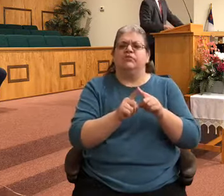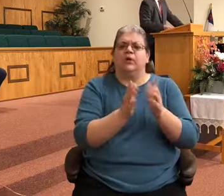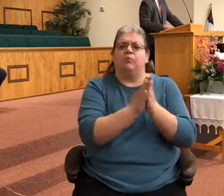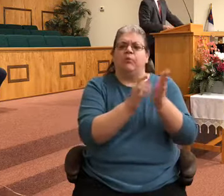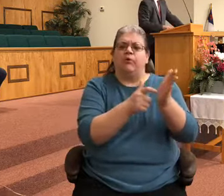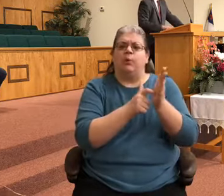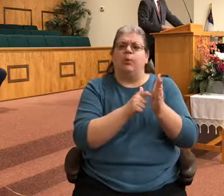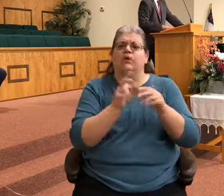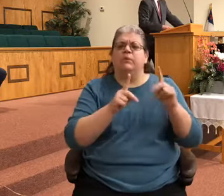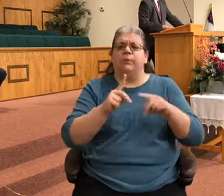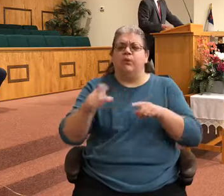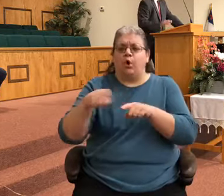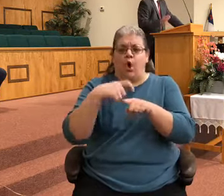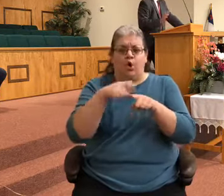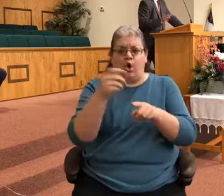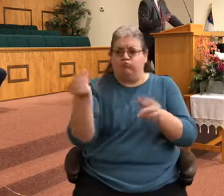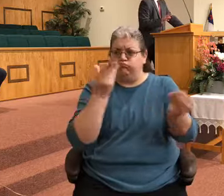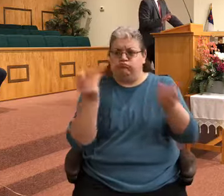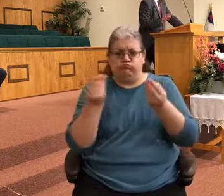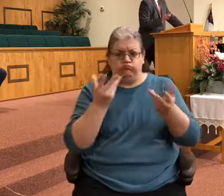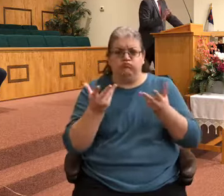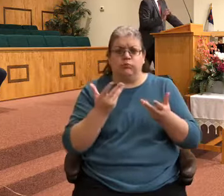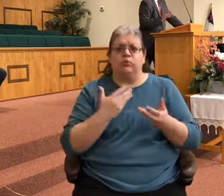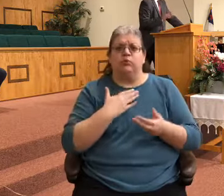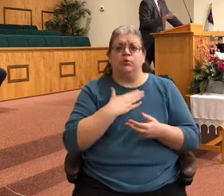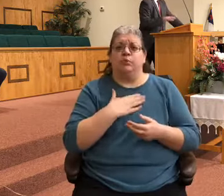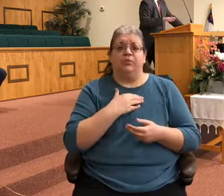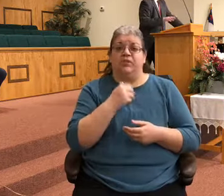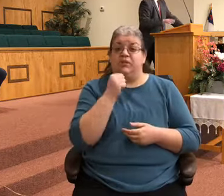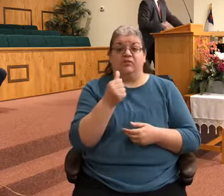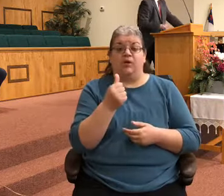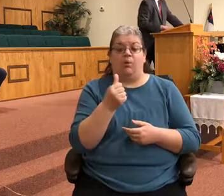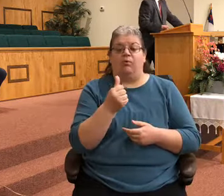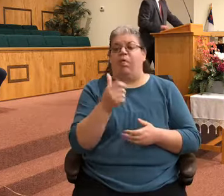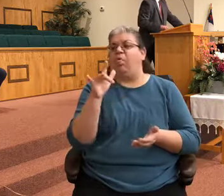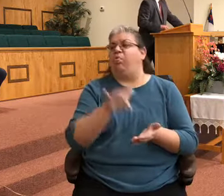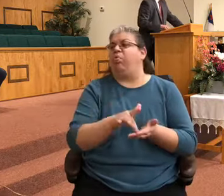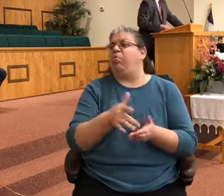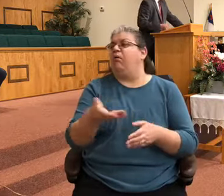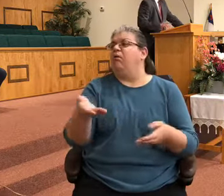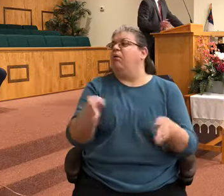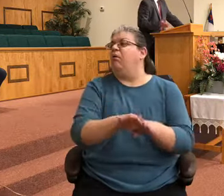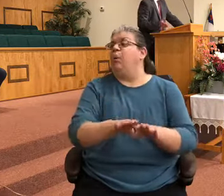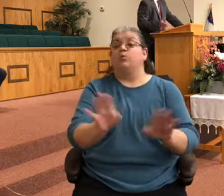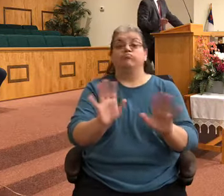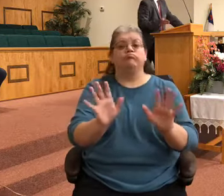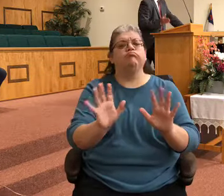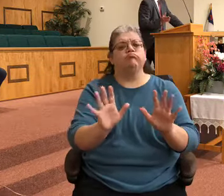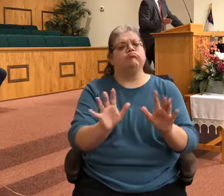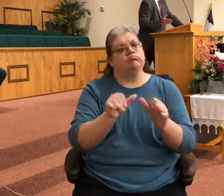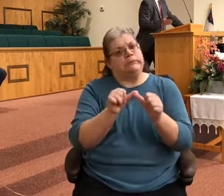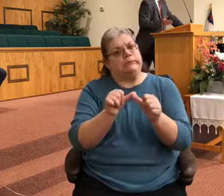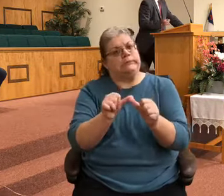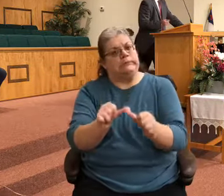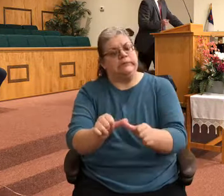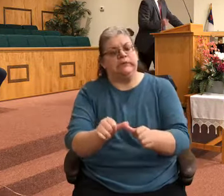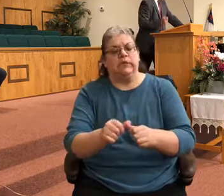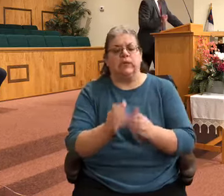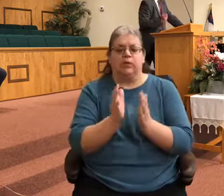in. And so I hope you'll stay with us through all of the service here as we look to pray for our elected officials, pray for